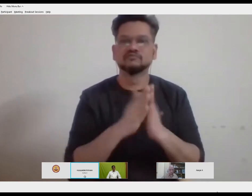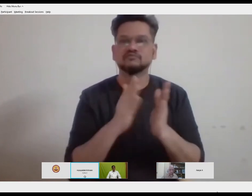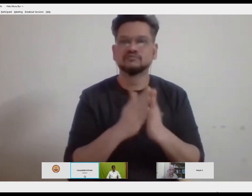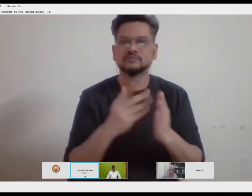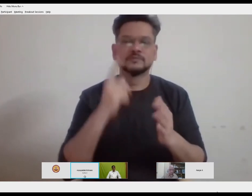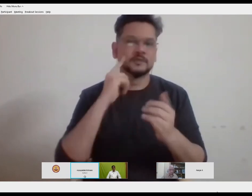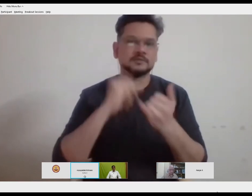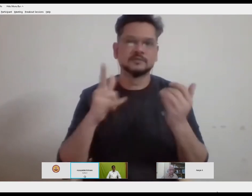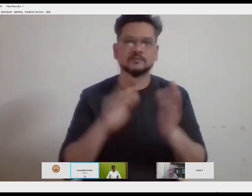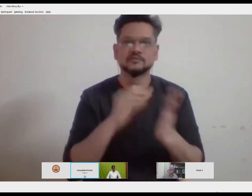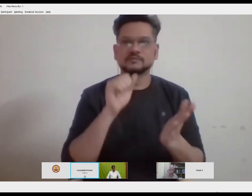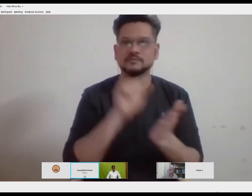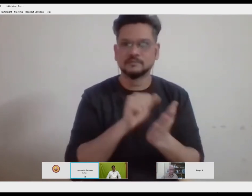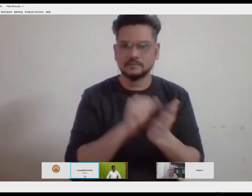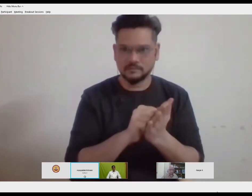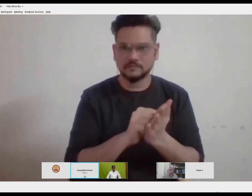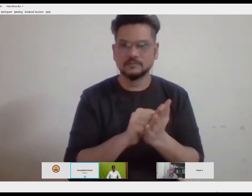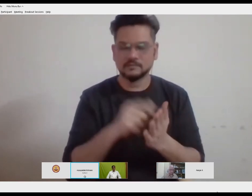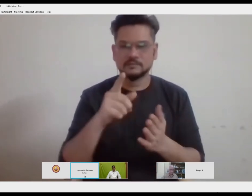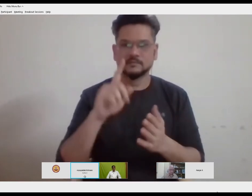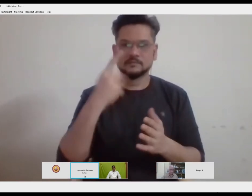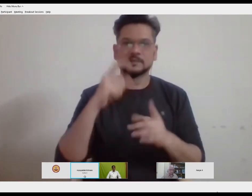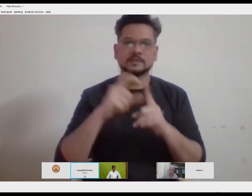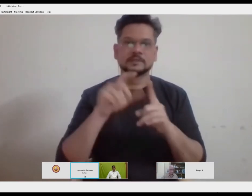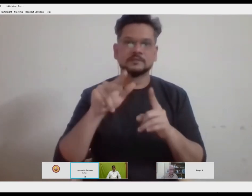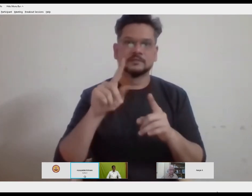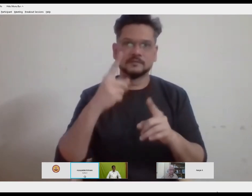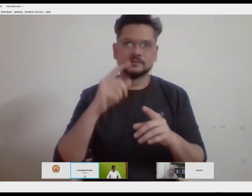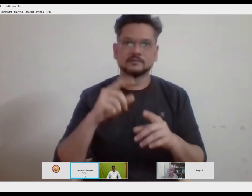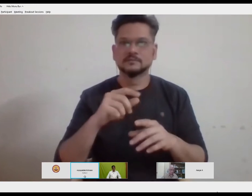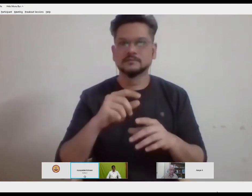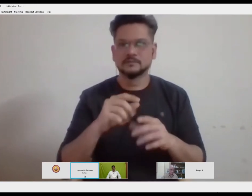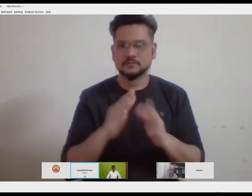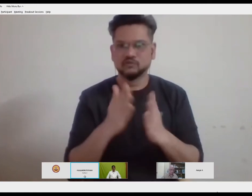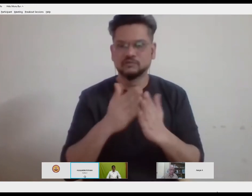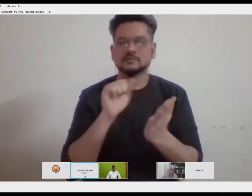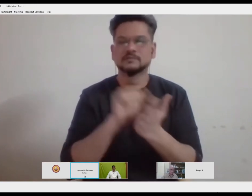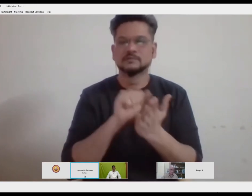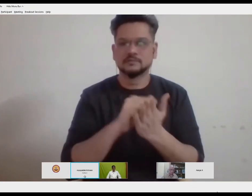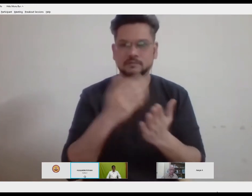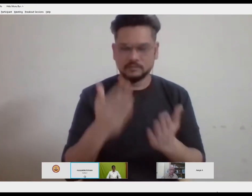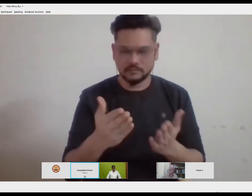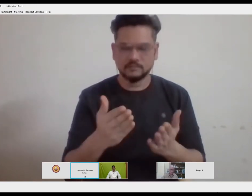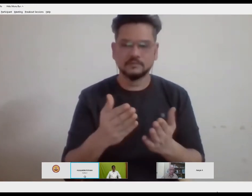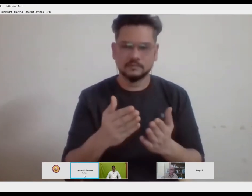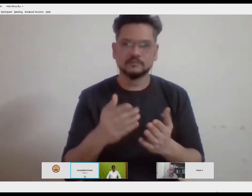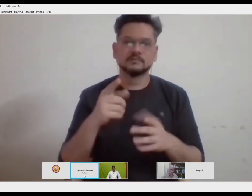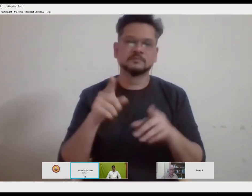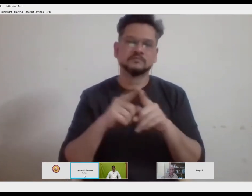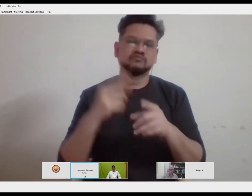he was the author of the first Indian sign language dictionary um and he's a veteran advocate of sign language and deaf